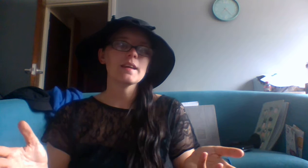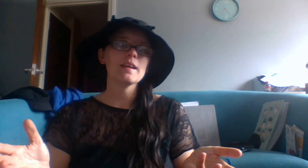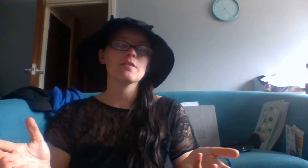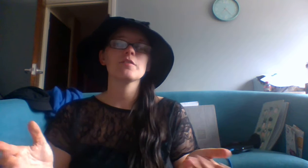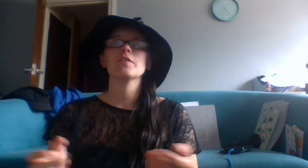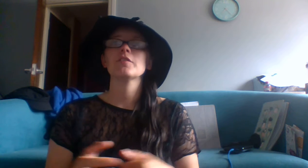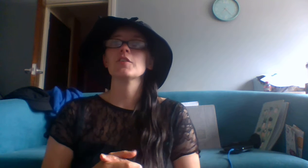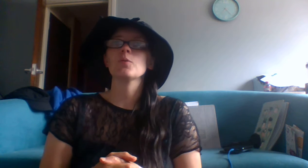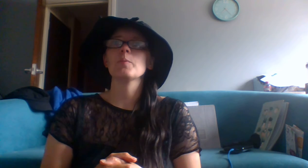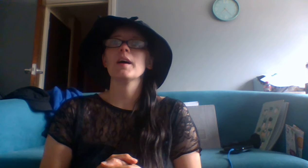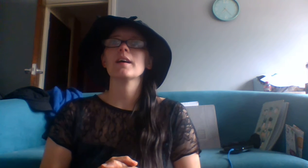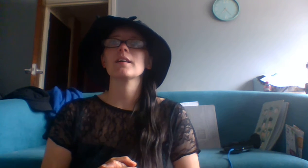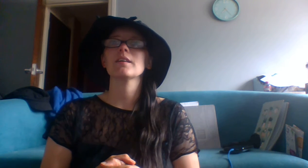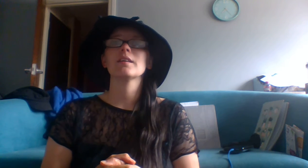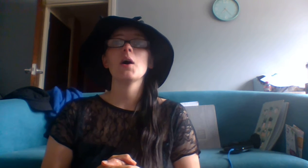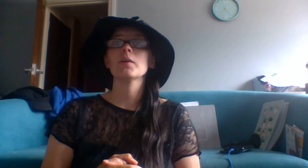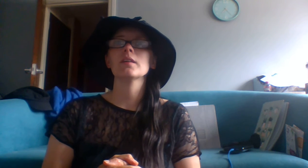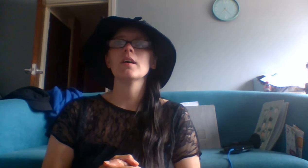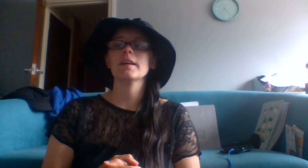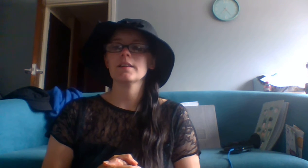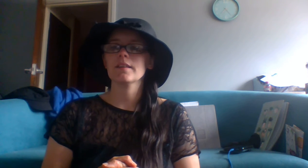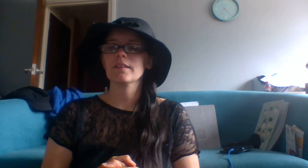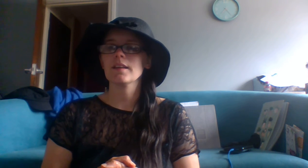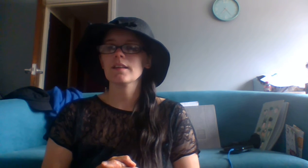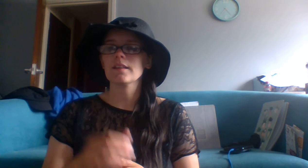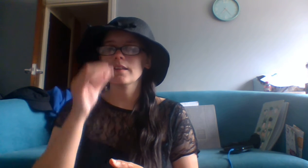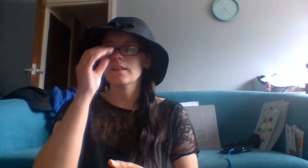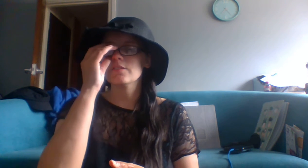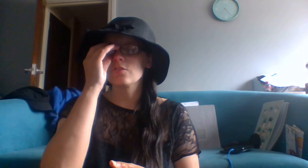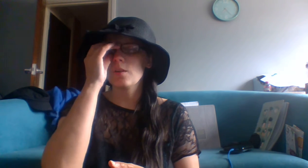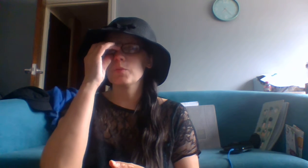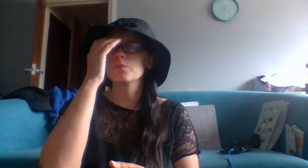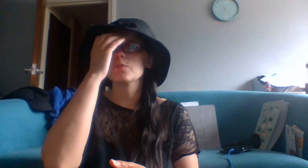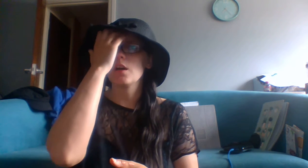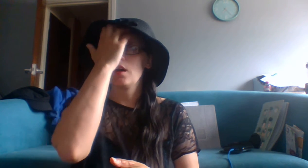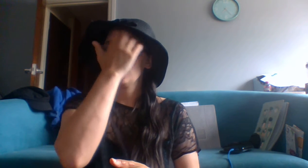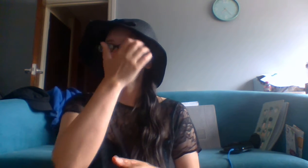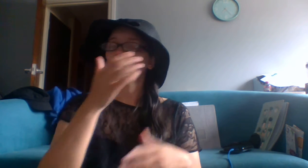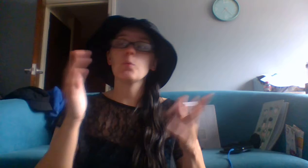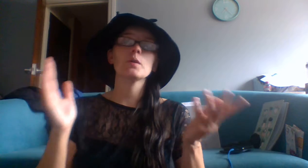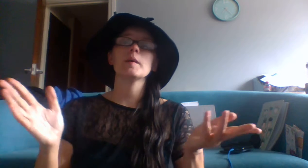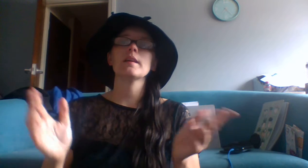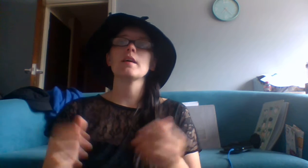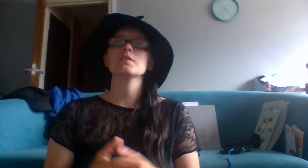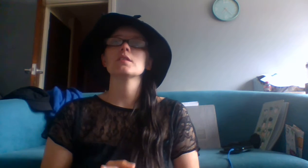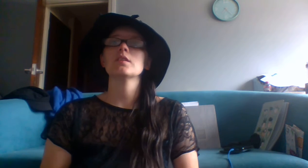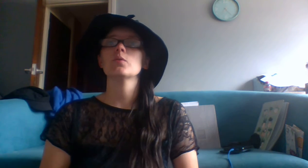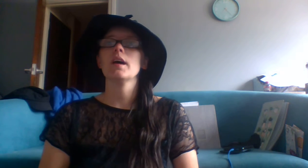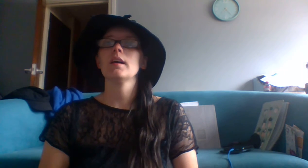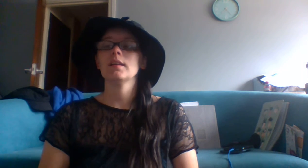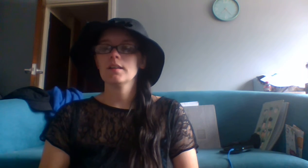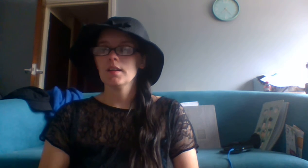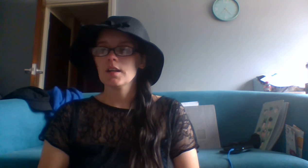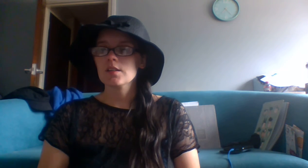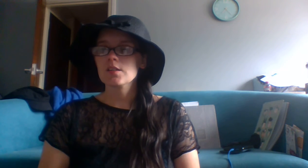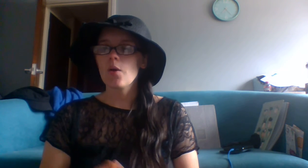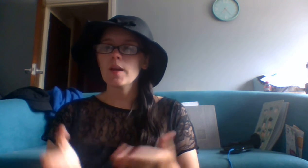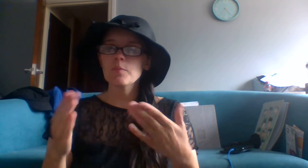leave for Quebec on a liner thinking that his troubles would be left in the UK. So he